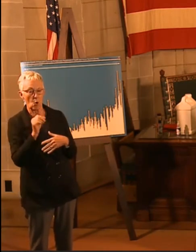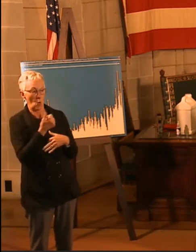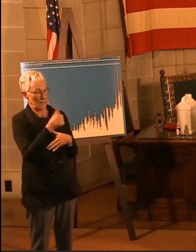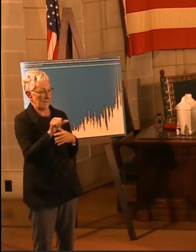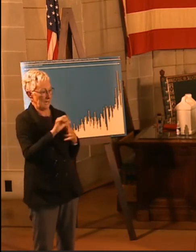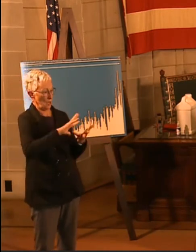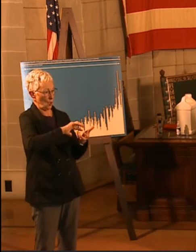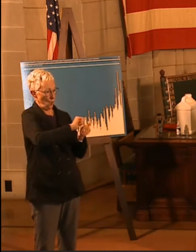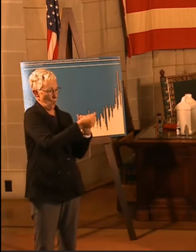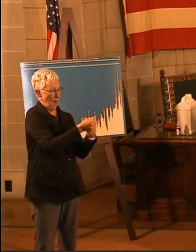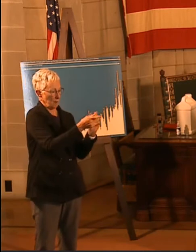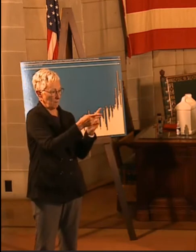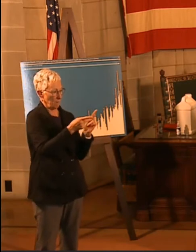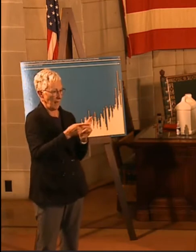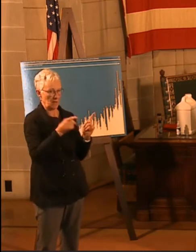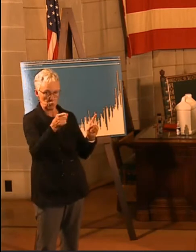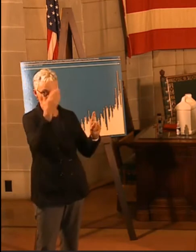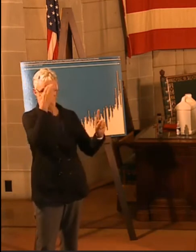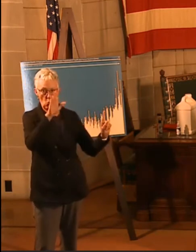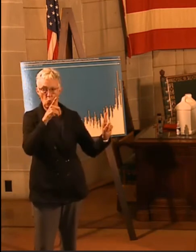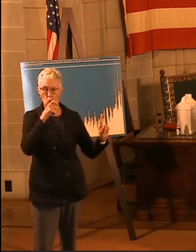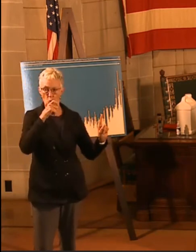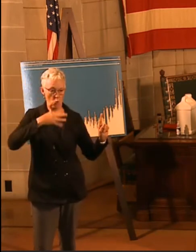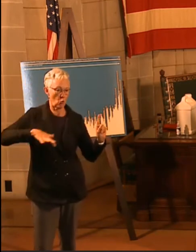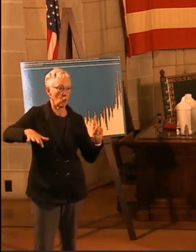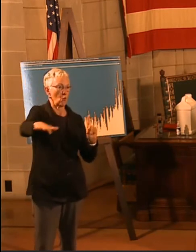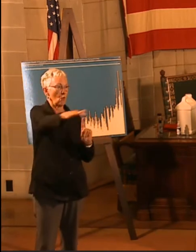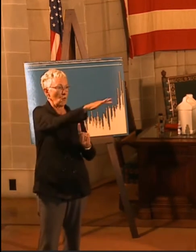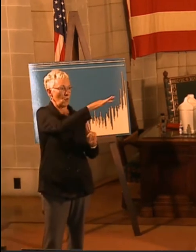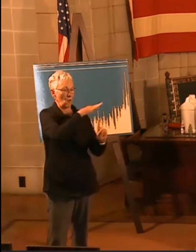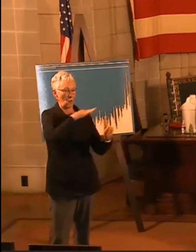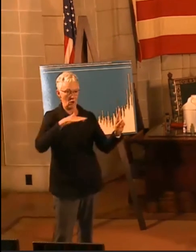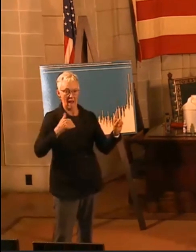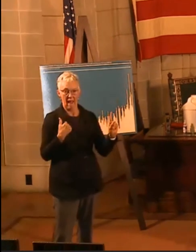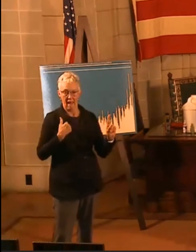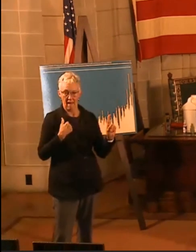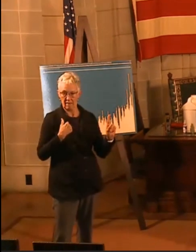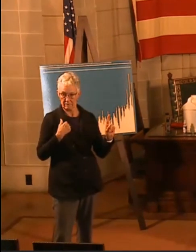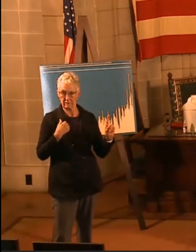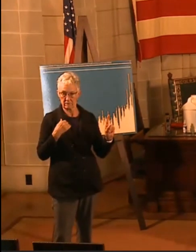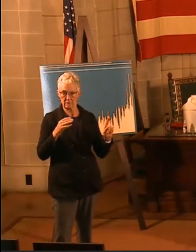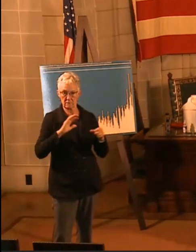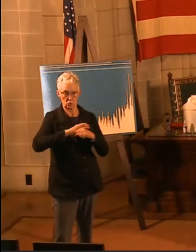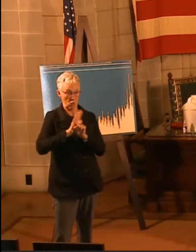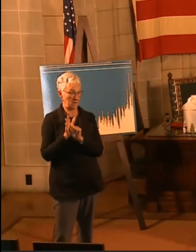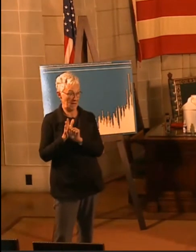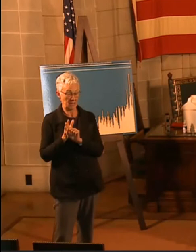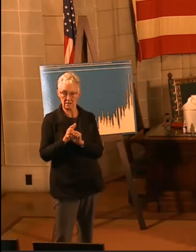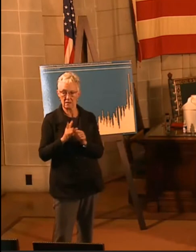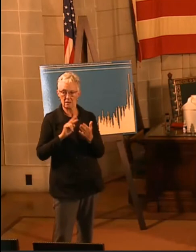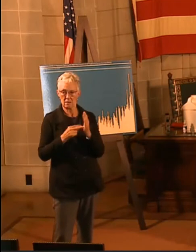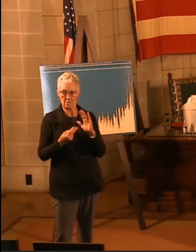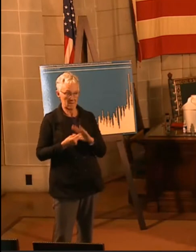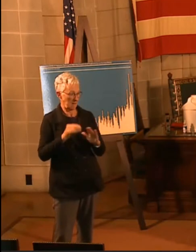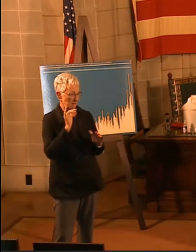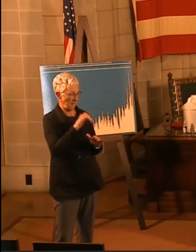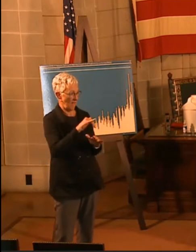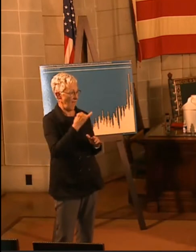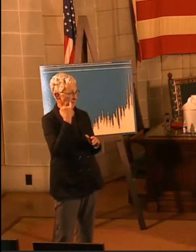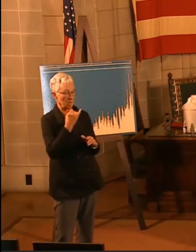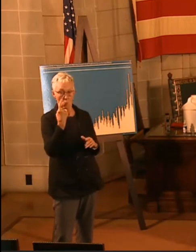create an environment that's even more amenable or conducive to that type of spread.